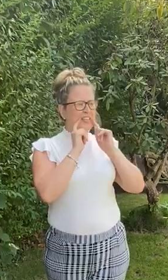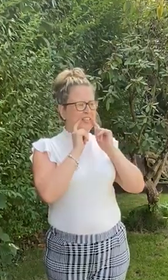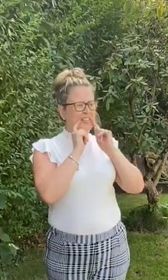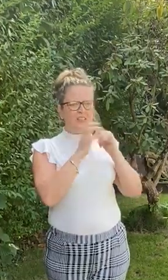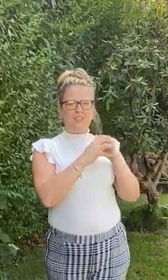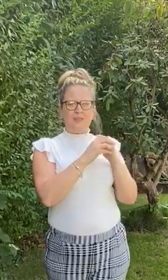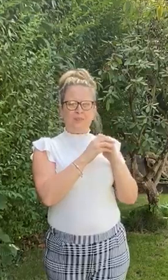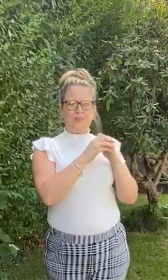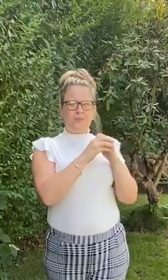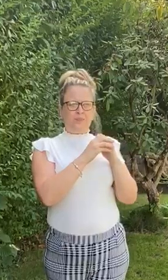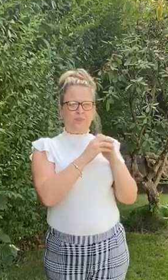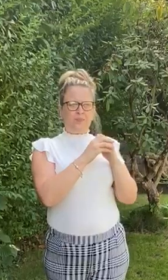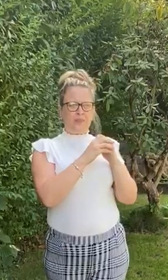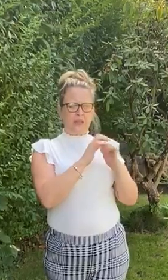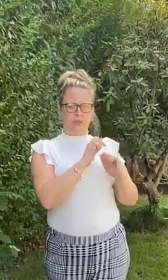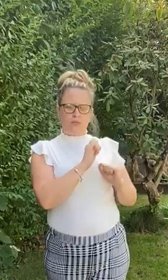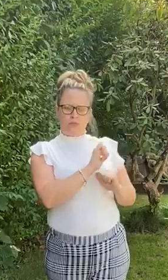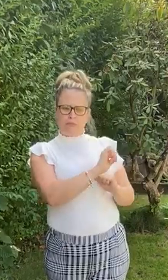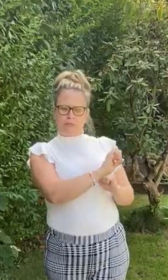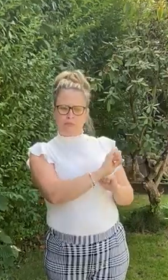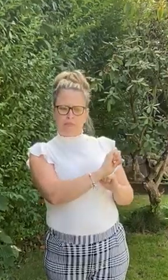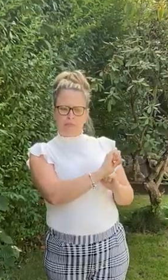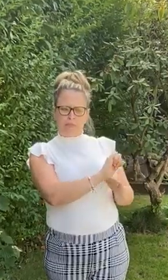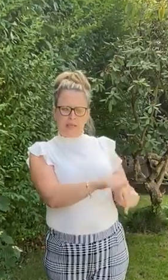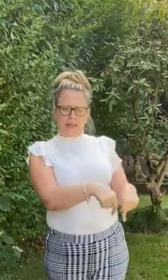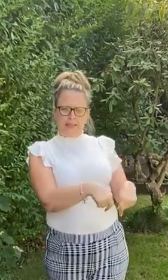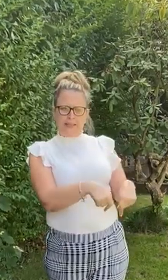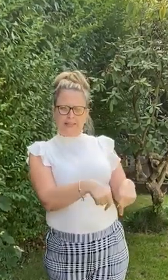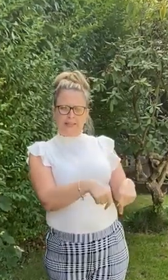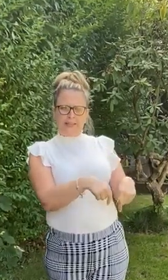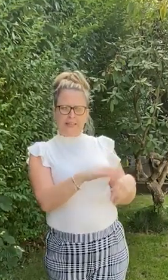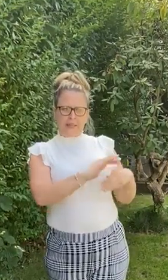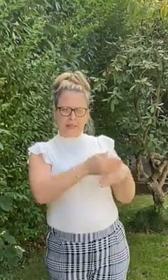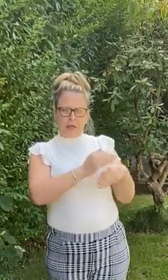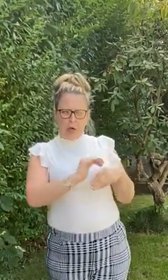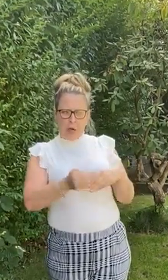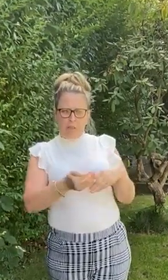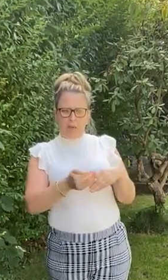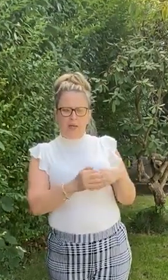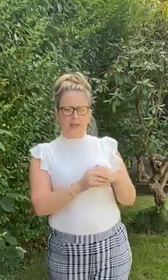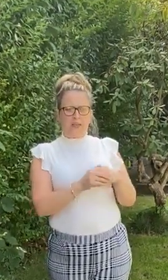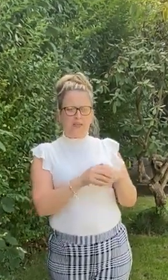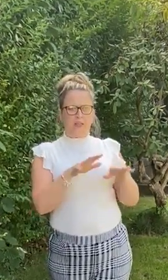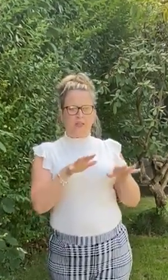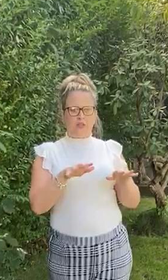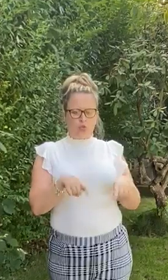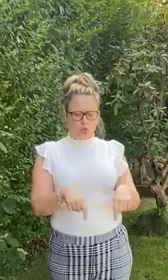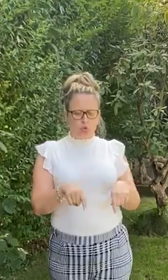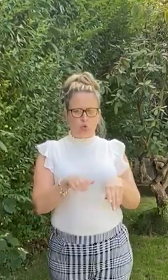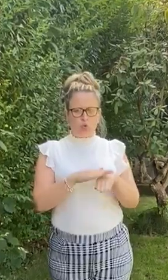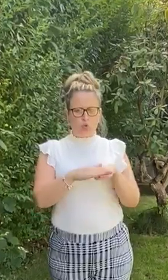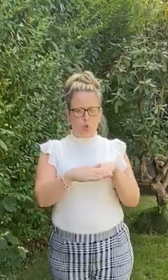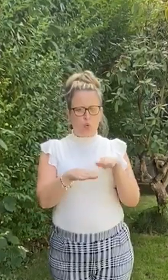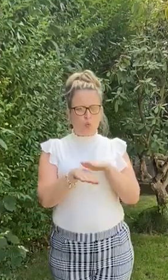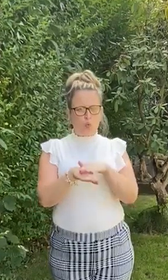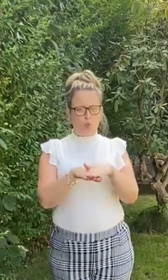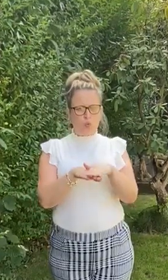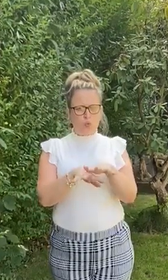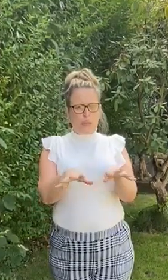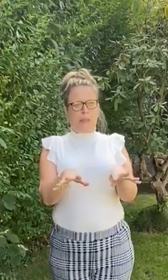He has knobbly knees. And turned out toes. And a poisonous wart at the end of his